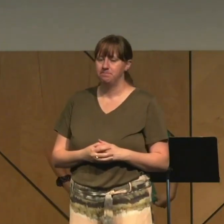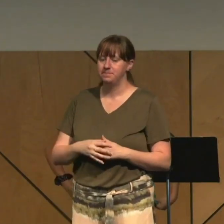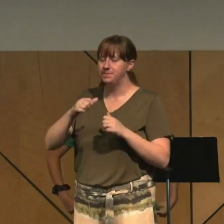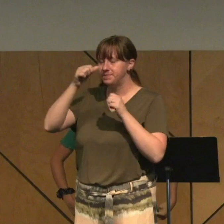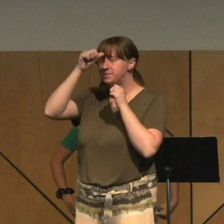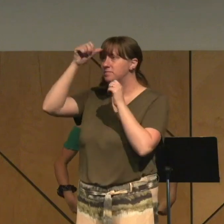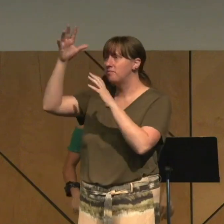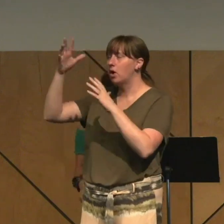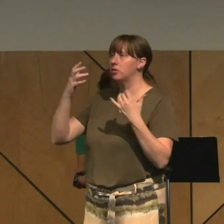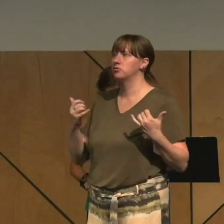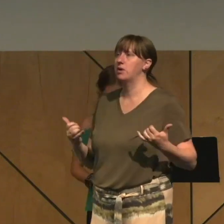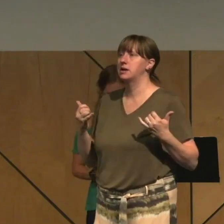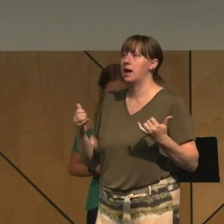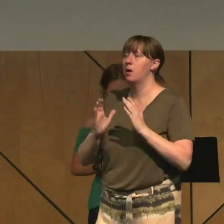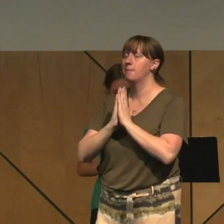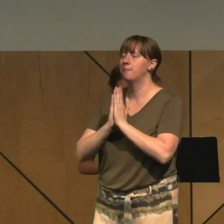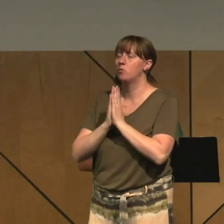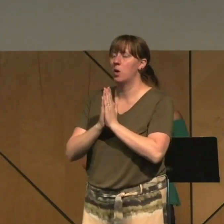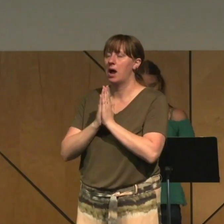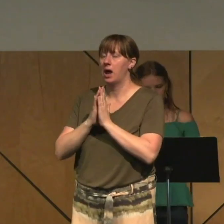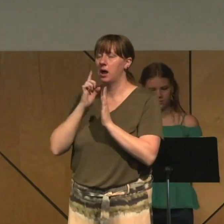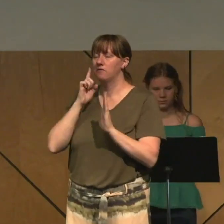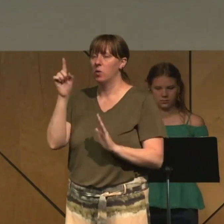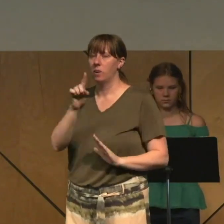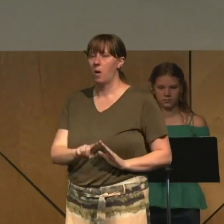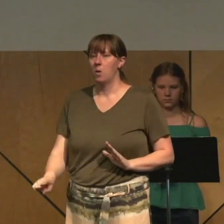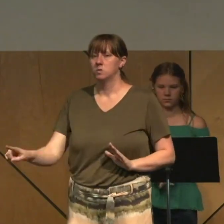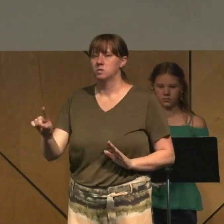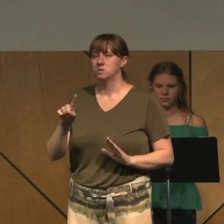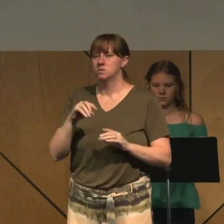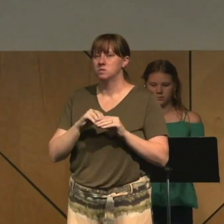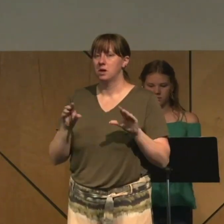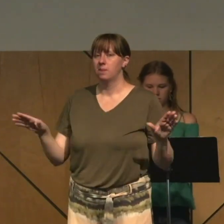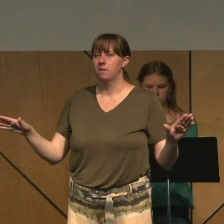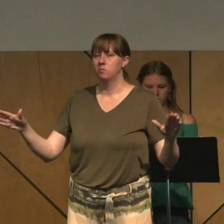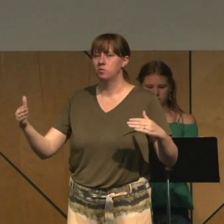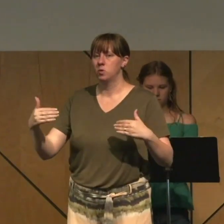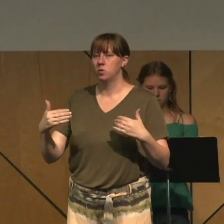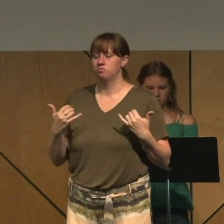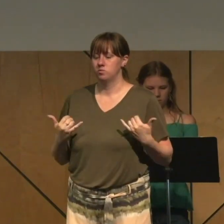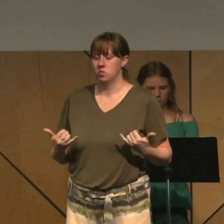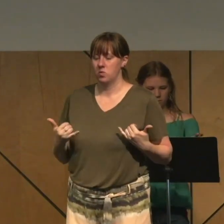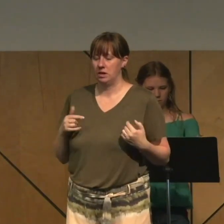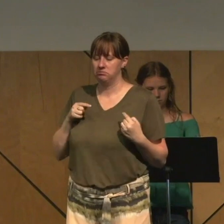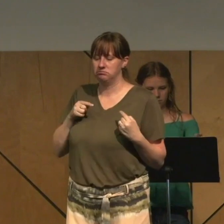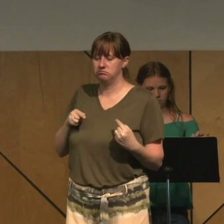Father, right now I pray for those in the room who have been affected by sexual sin.